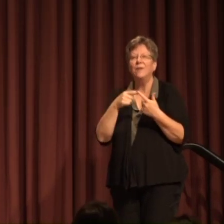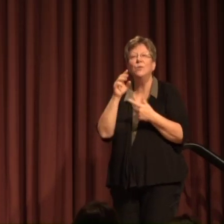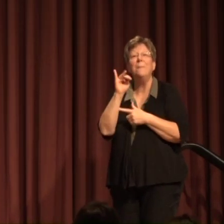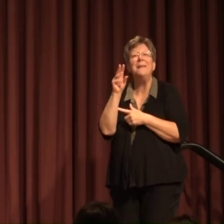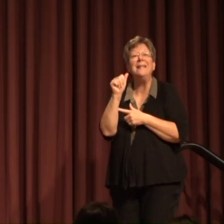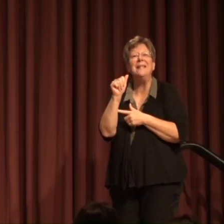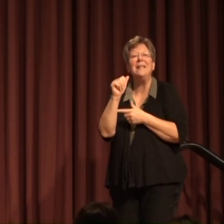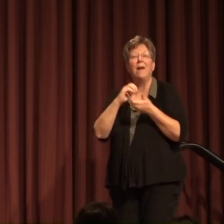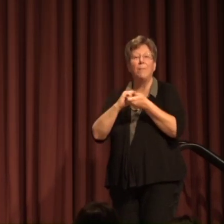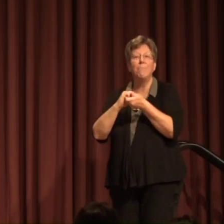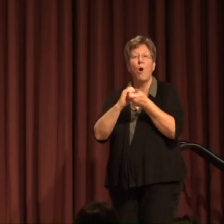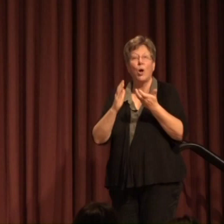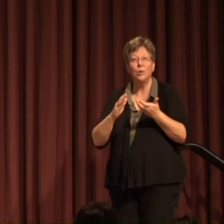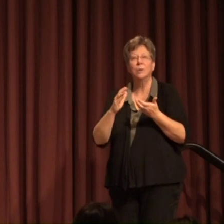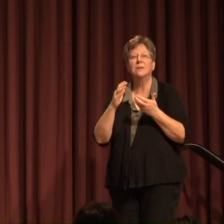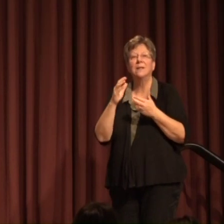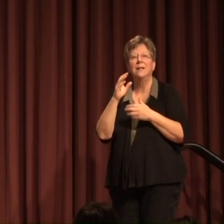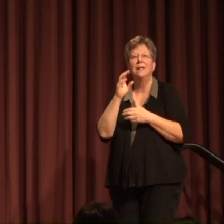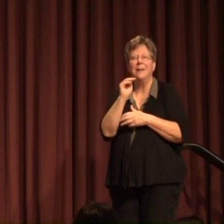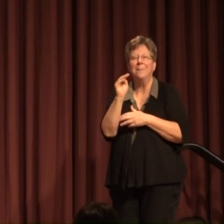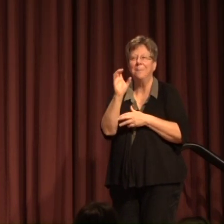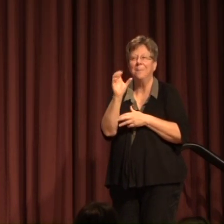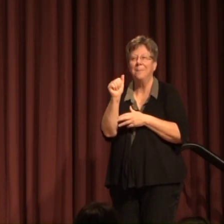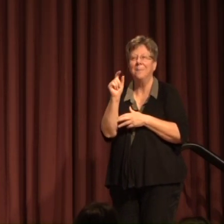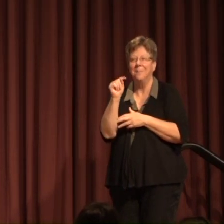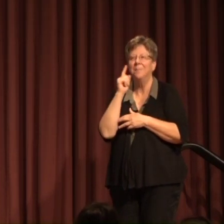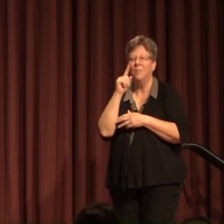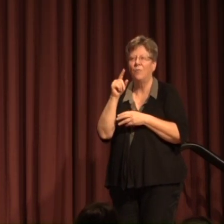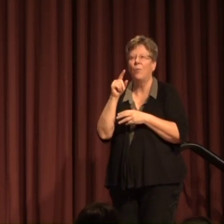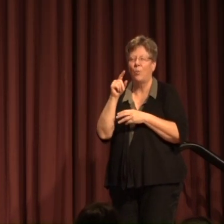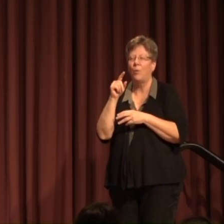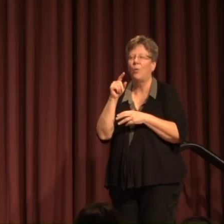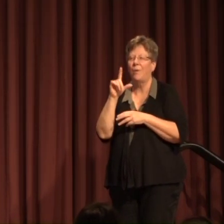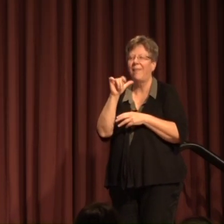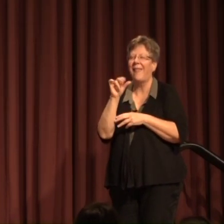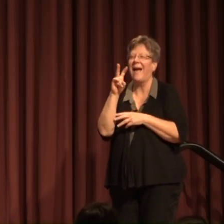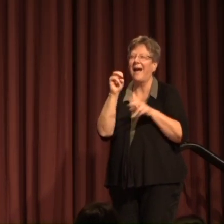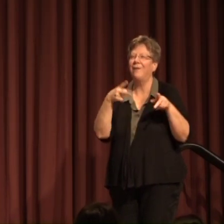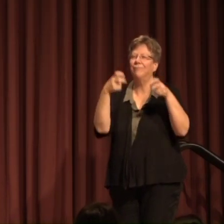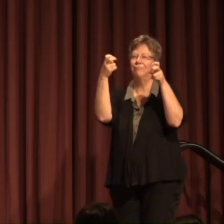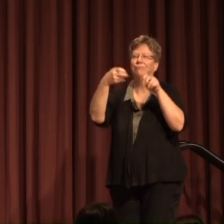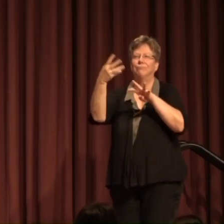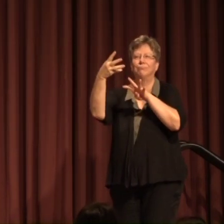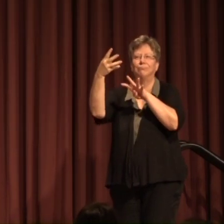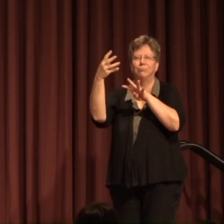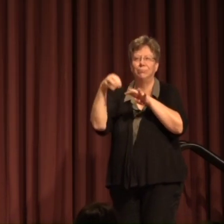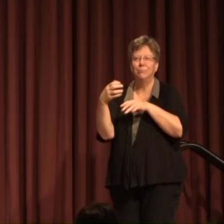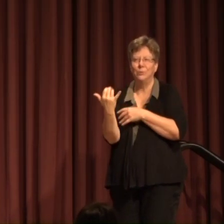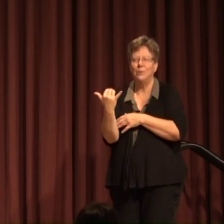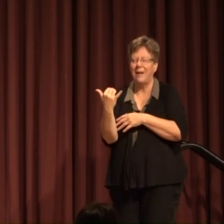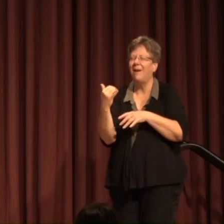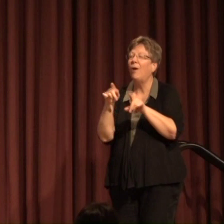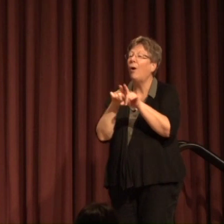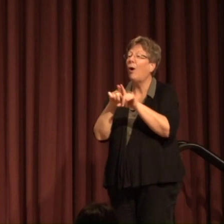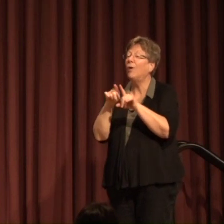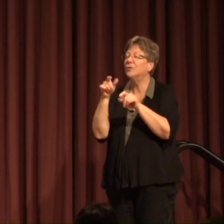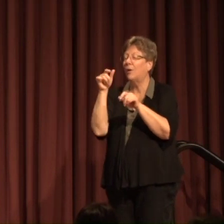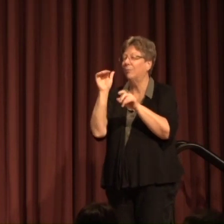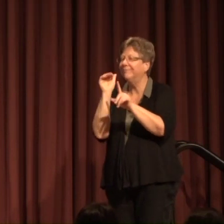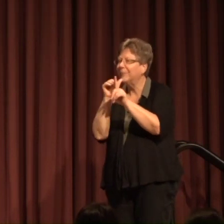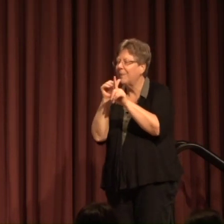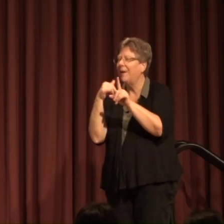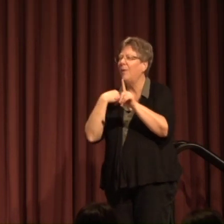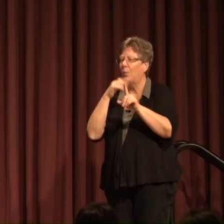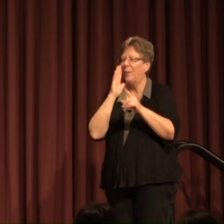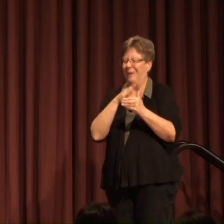partners and specifically Missoula Community Access Television for broadcasting the event today also a reminder or I should say I let you know that